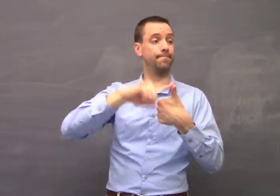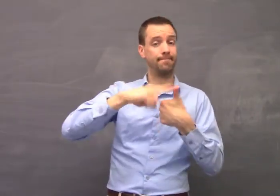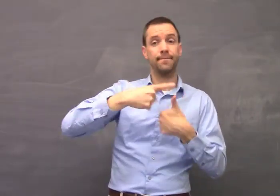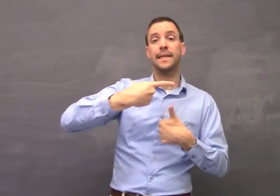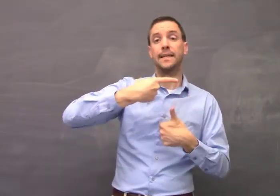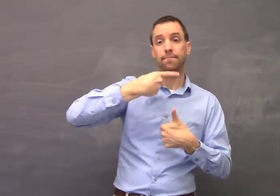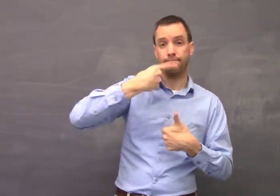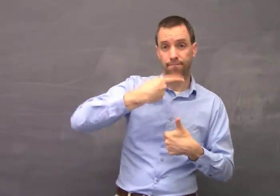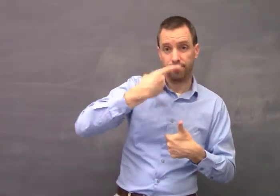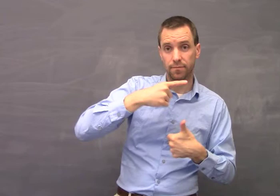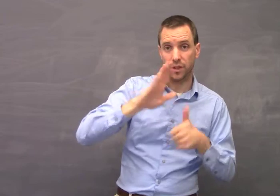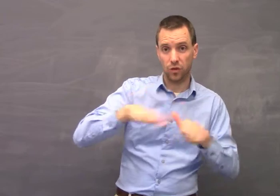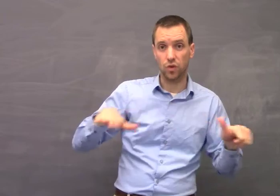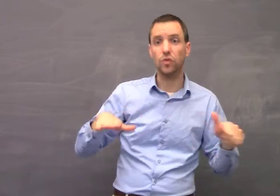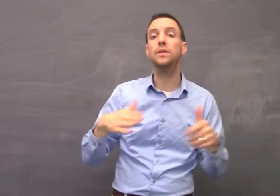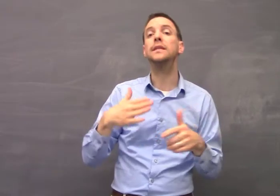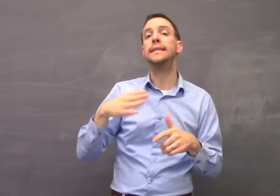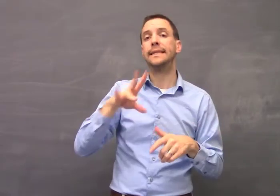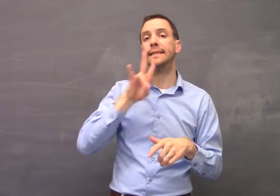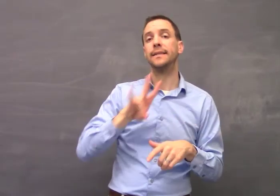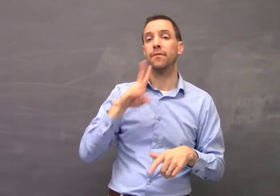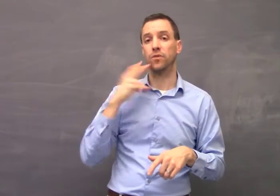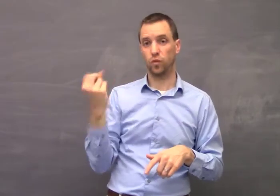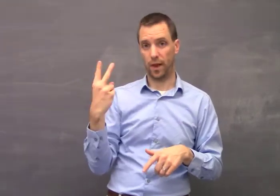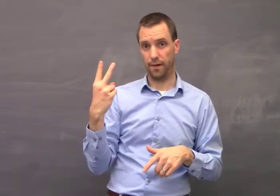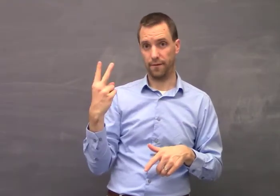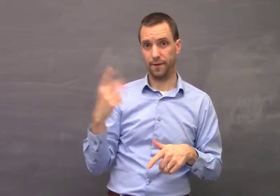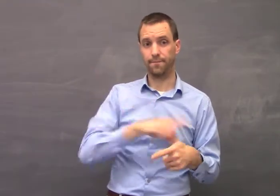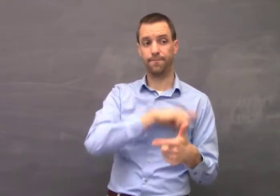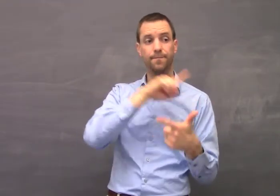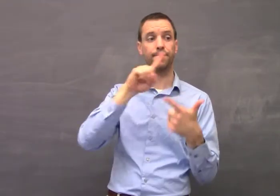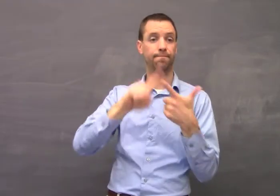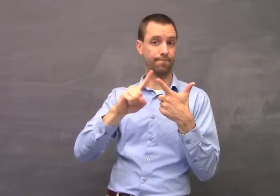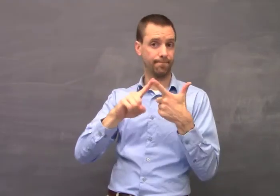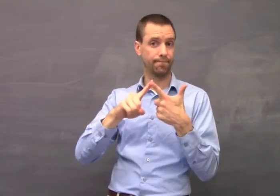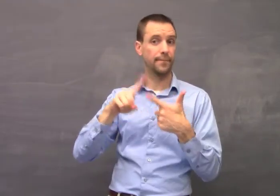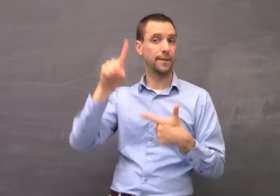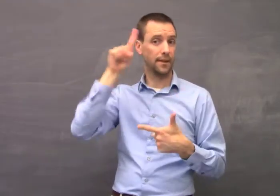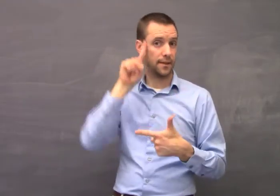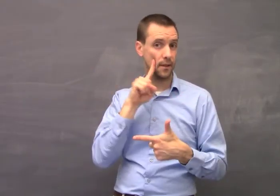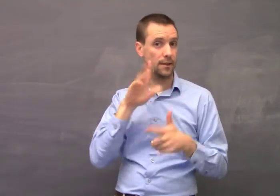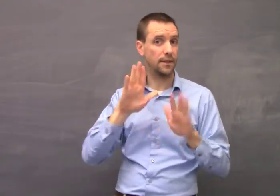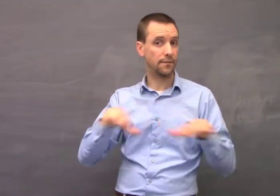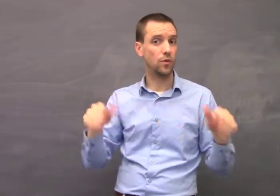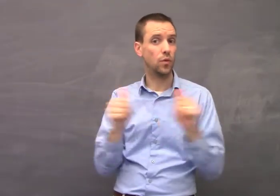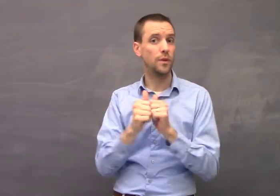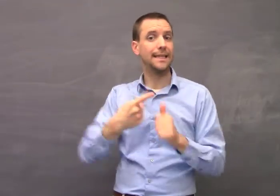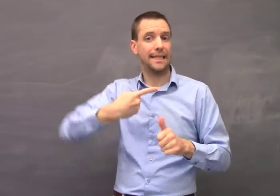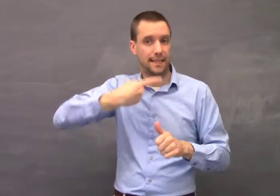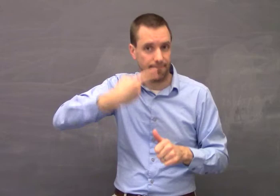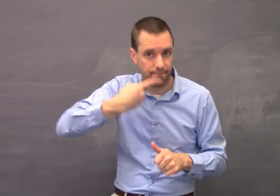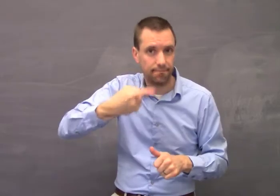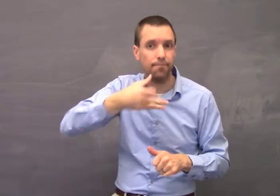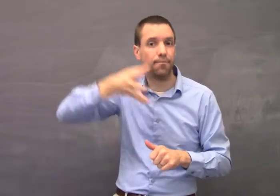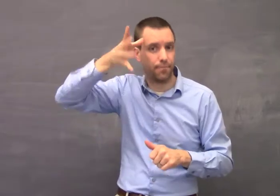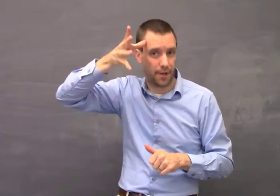The first group was hearing children, age 7 to 12. The second group was deaf children with hearing parents.